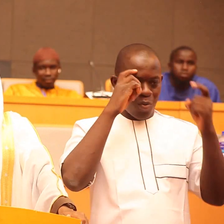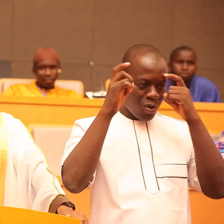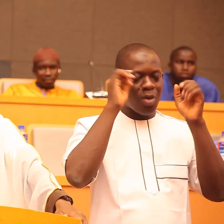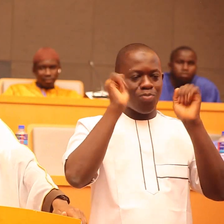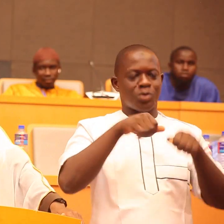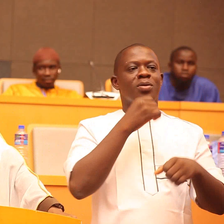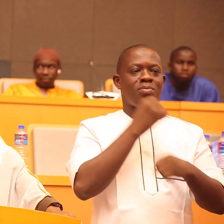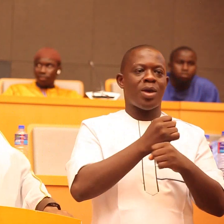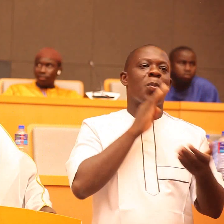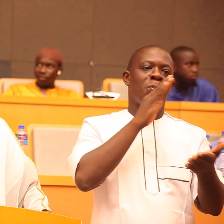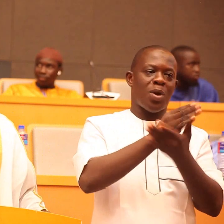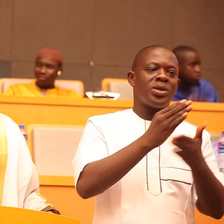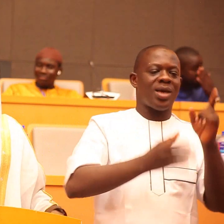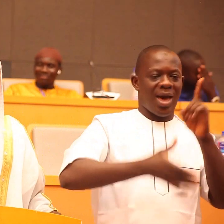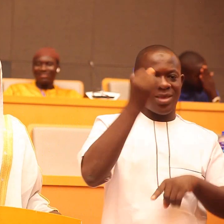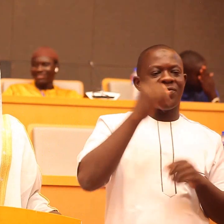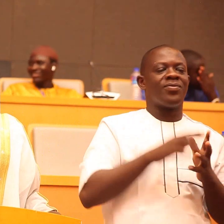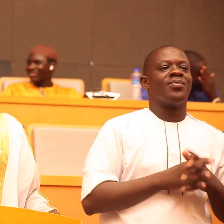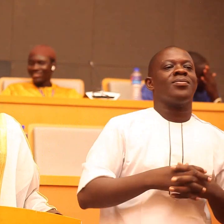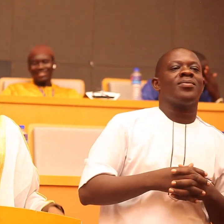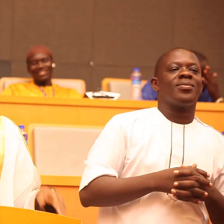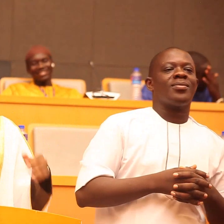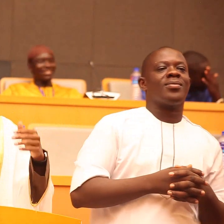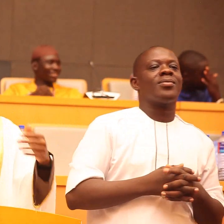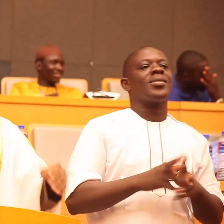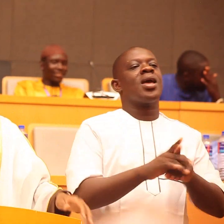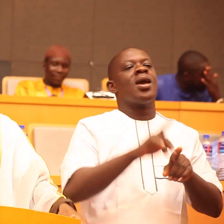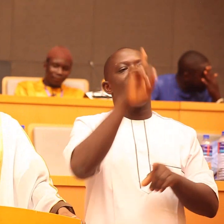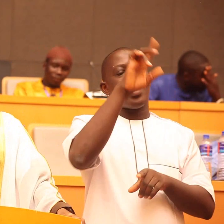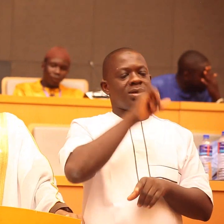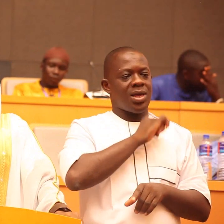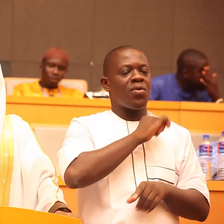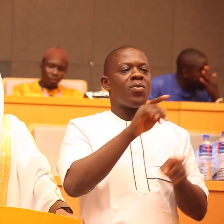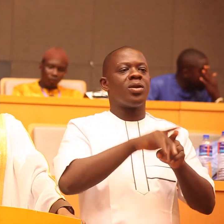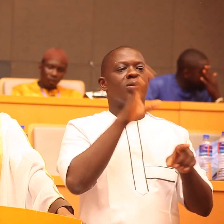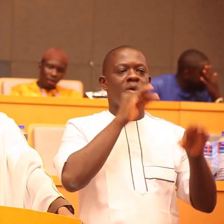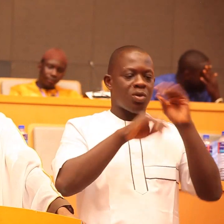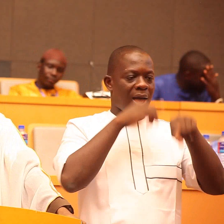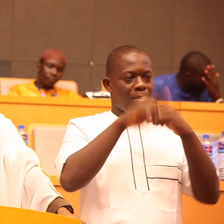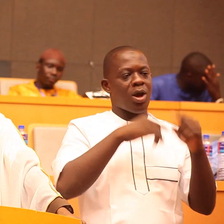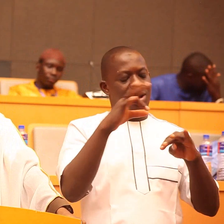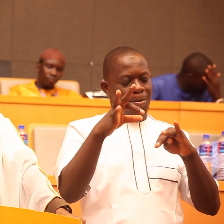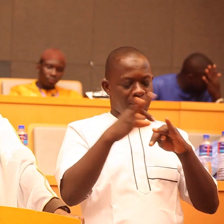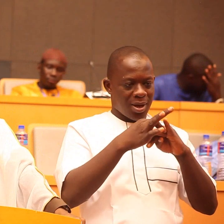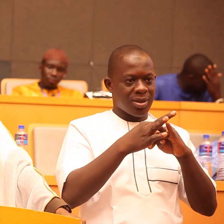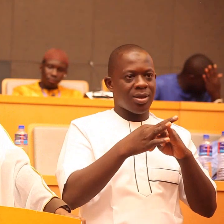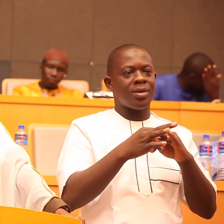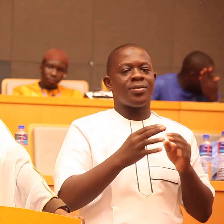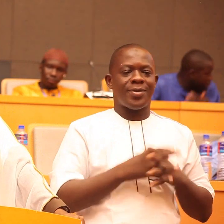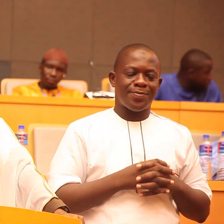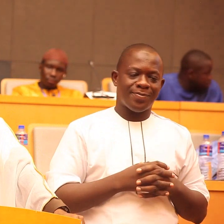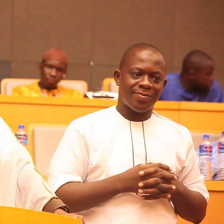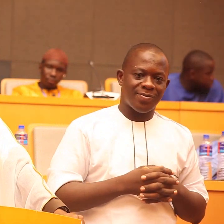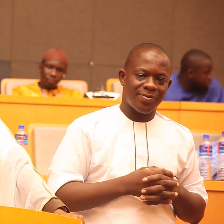Allah subhanahu wa ta'ala when he was talking about marriage mashay Allah